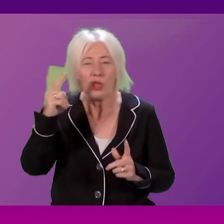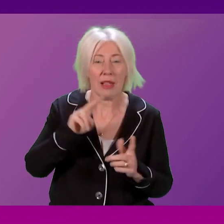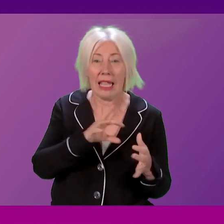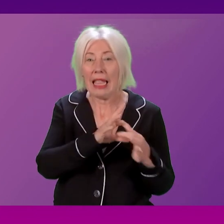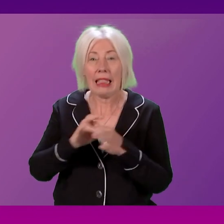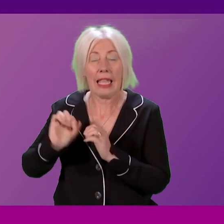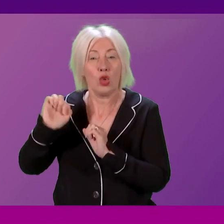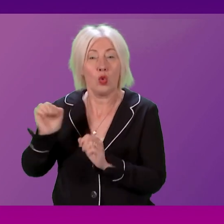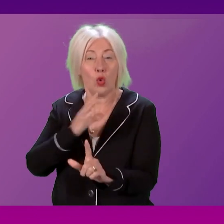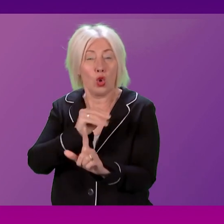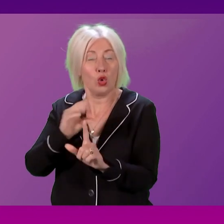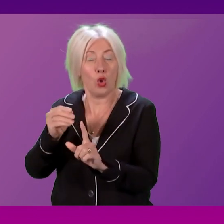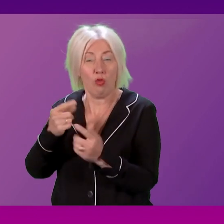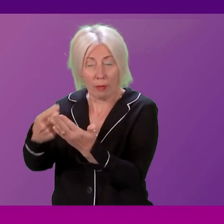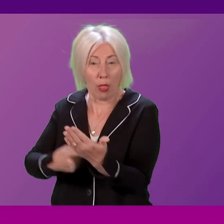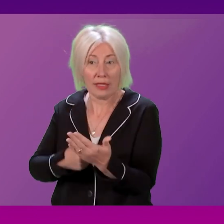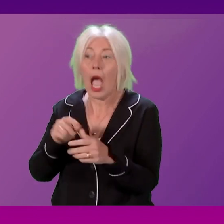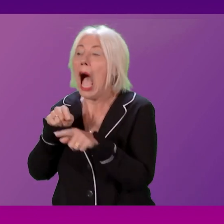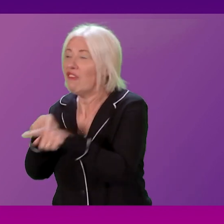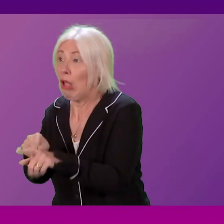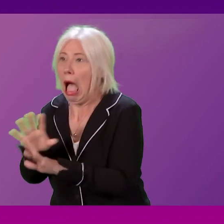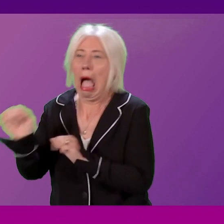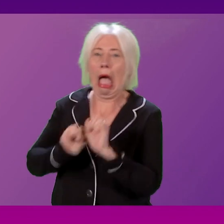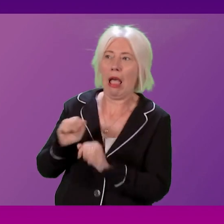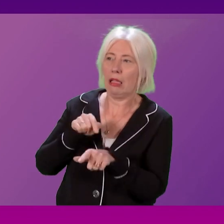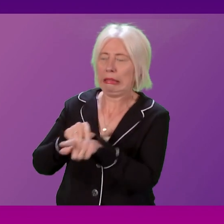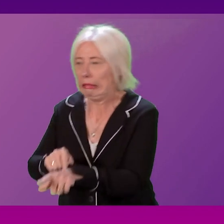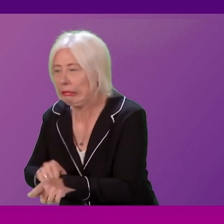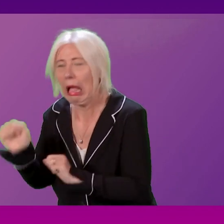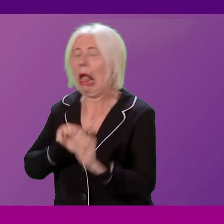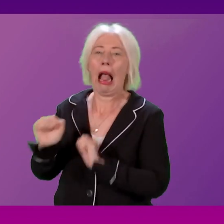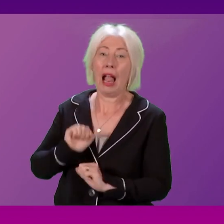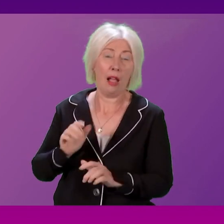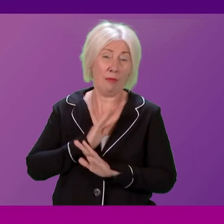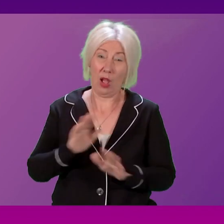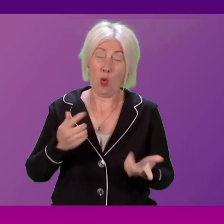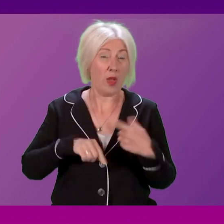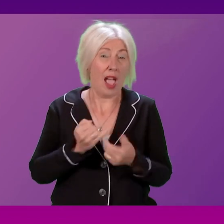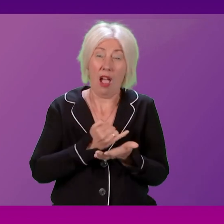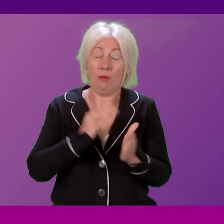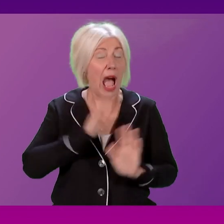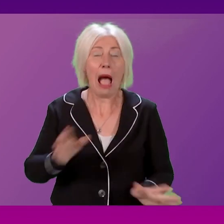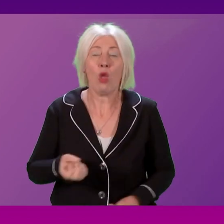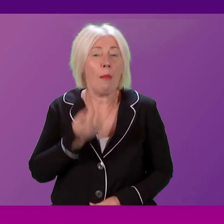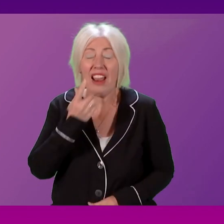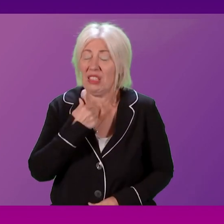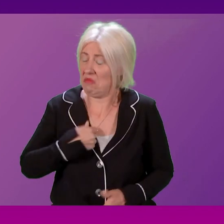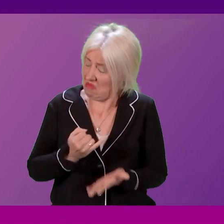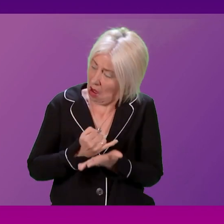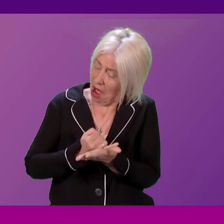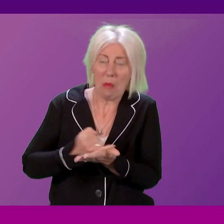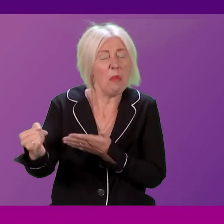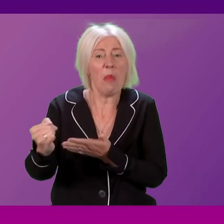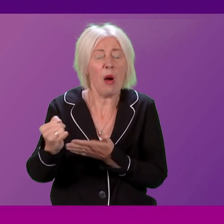after cruel Tory policy. Now we are unashamedly anti-poverty, unashamedly pro-growth.